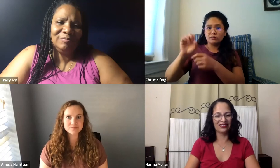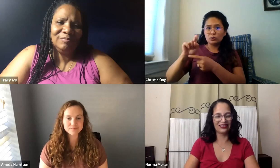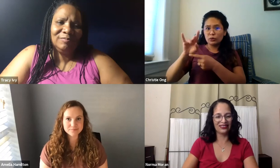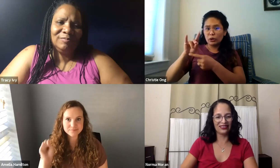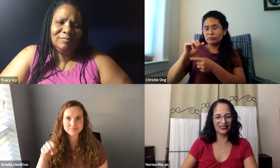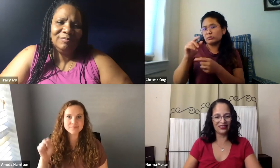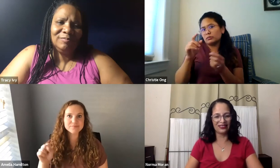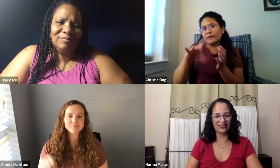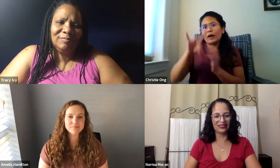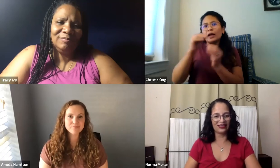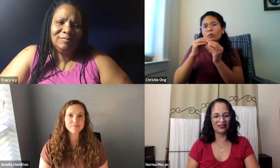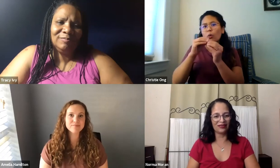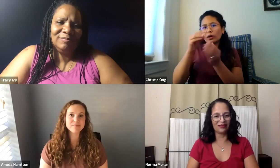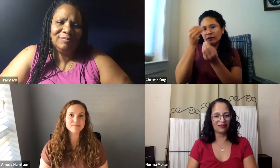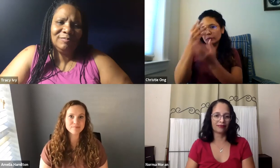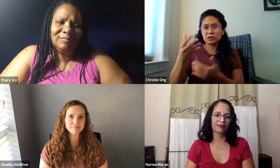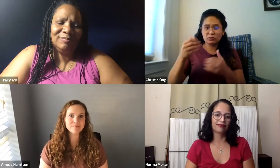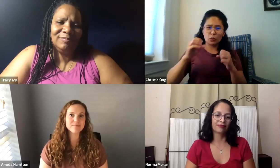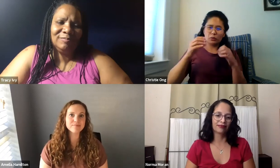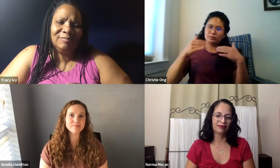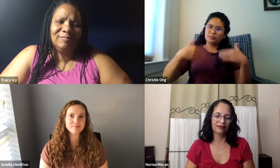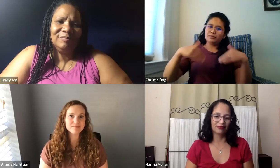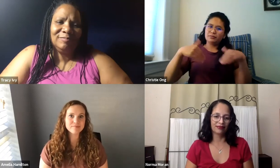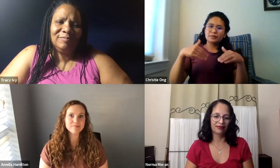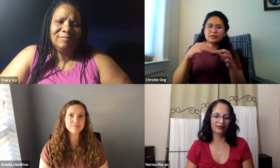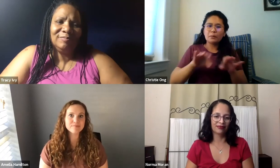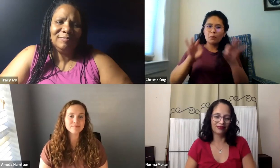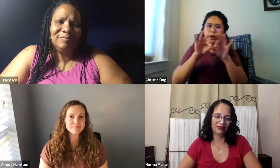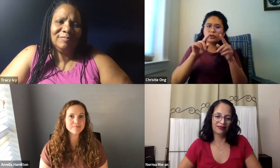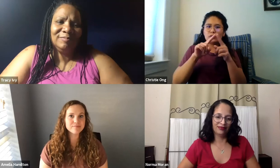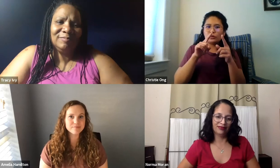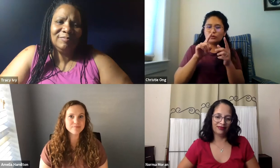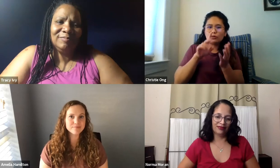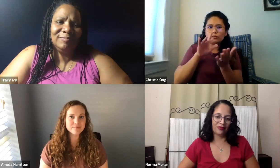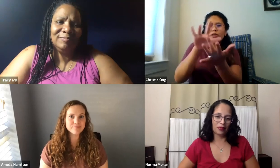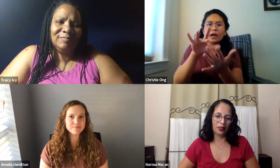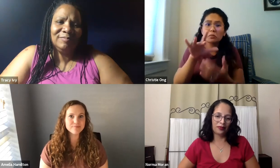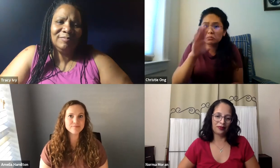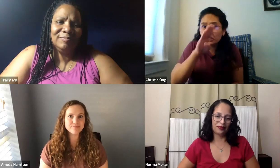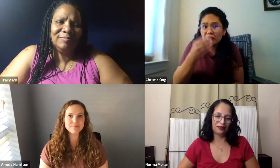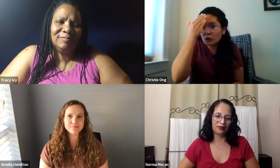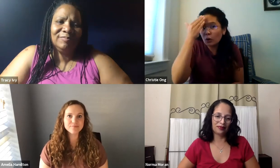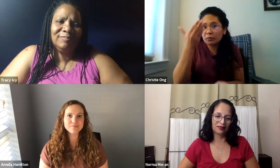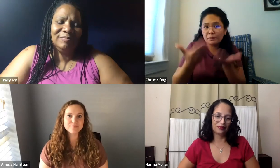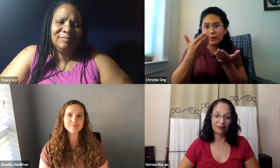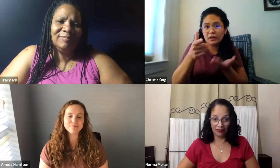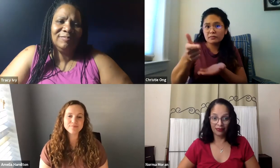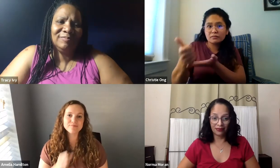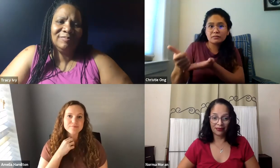that the students are able to use or, you know, equipment that the students are able to use. And, you know, it's important. It's important to reach out because you